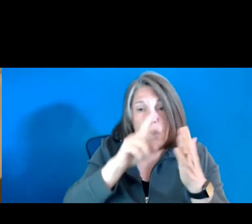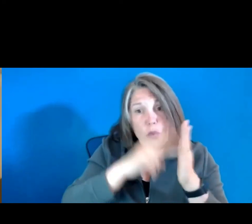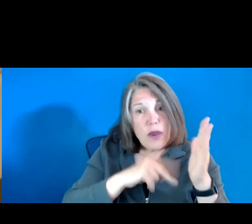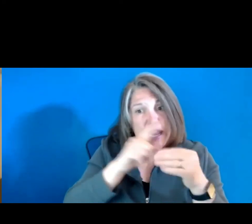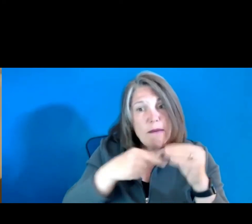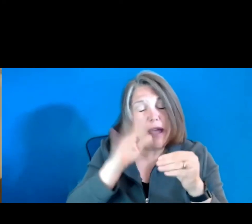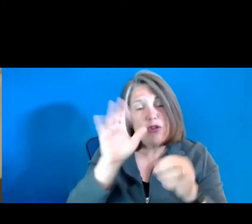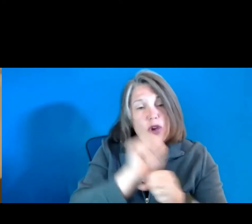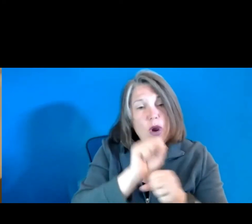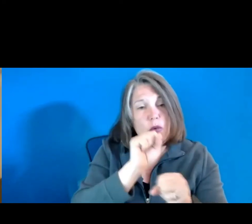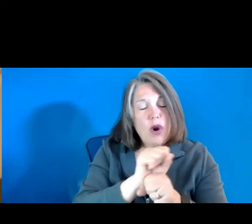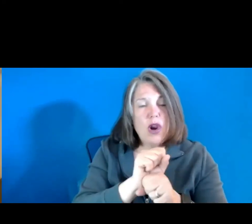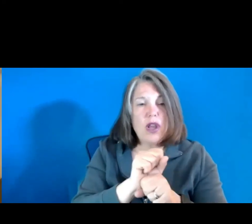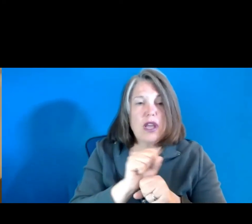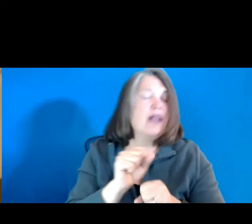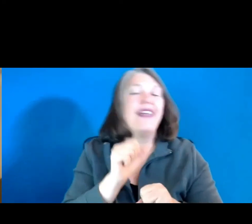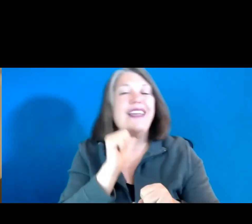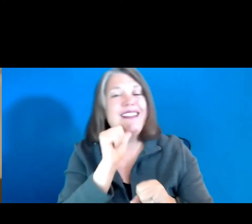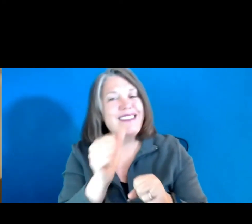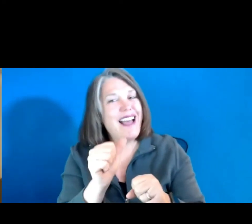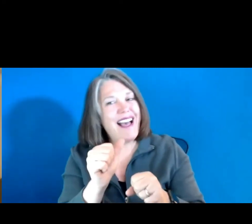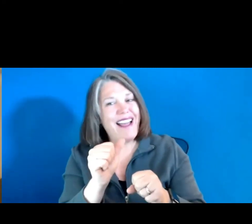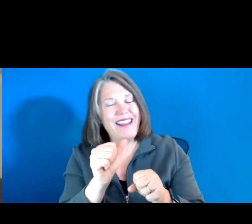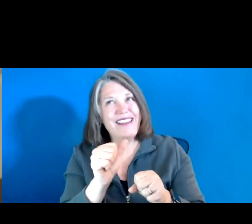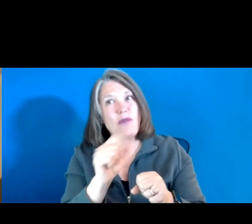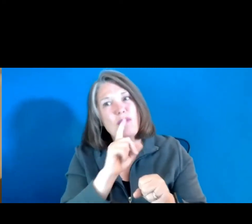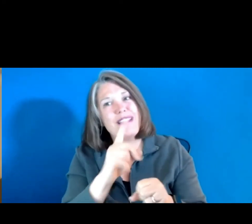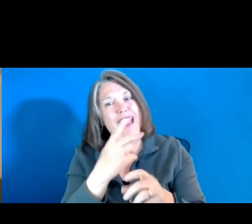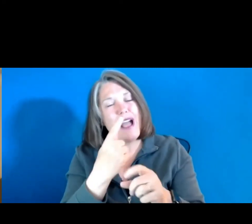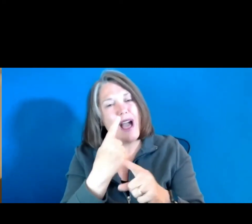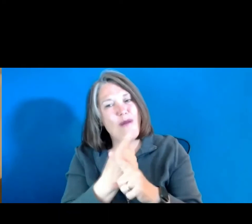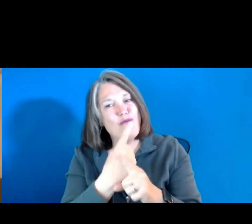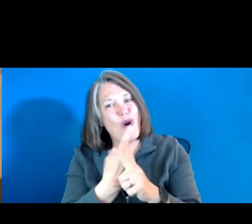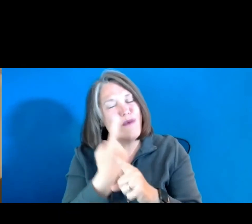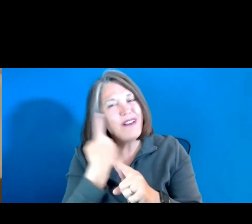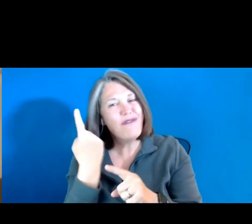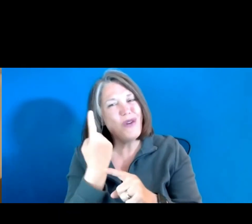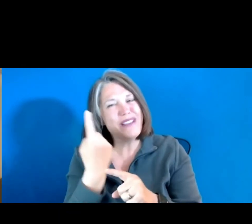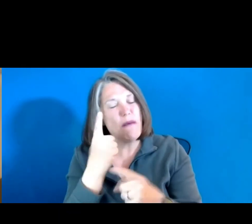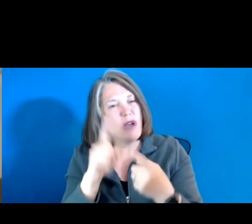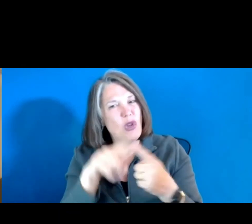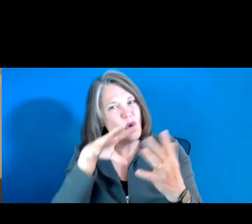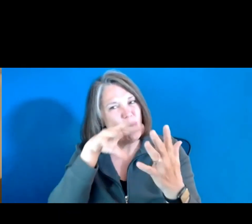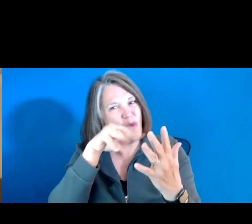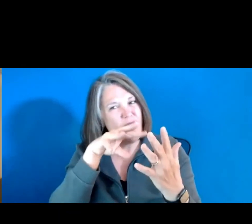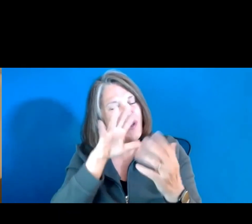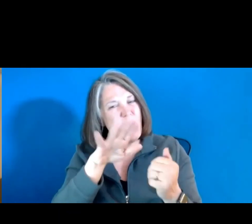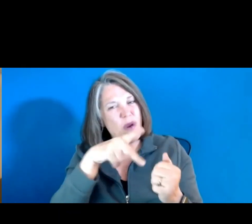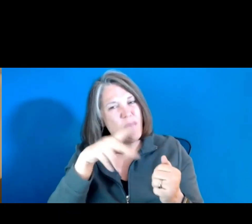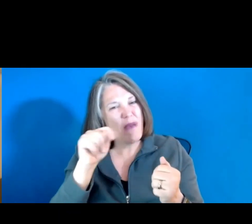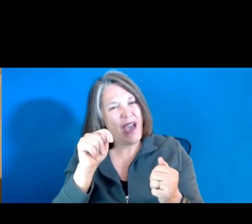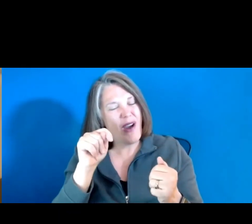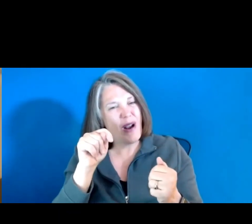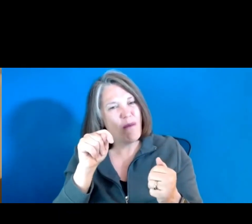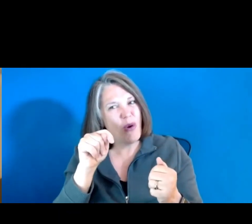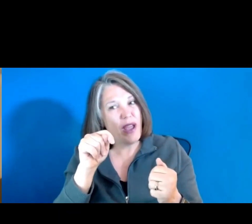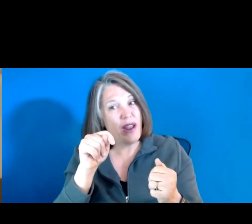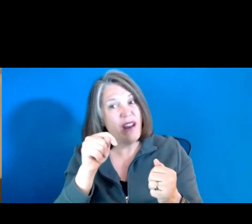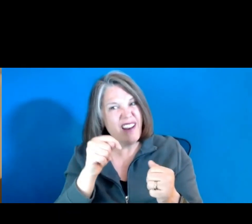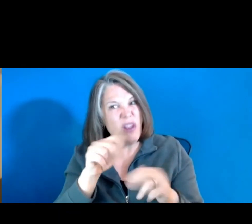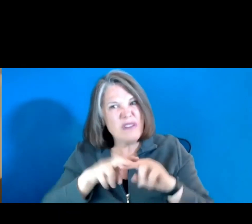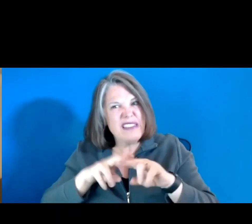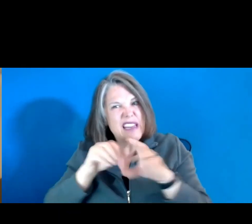It is no more appropriate for someone to take a picture of a PowerPoint seated in an audience